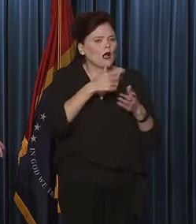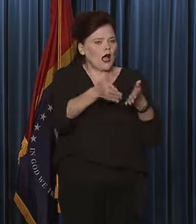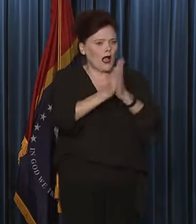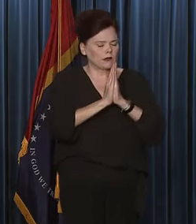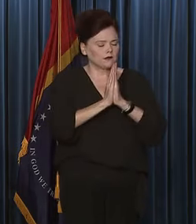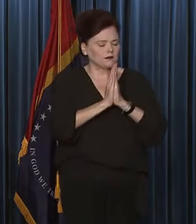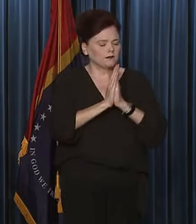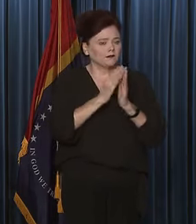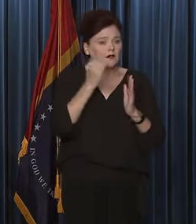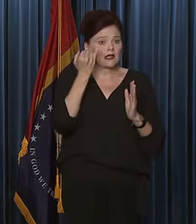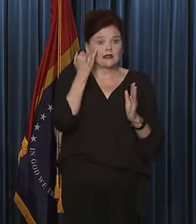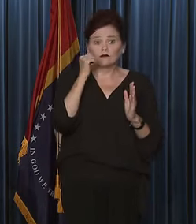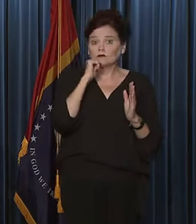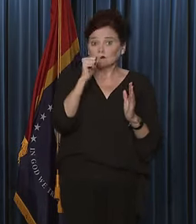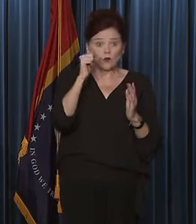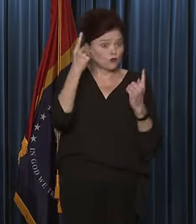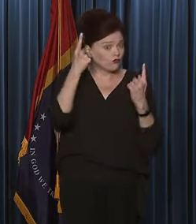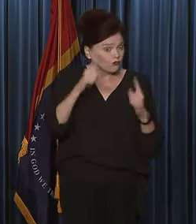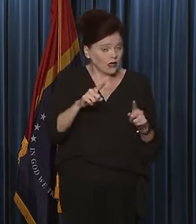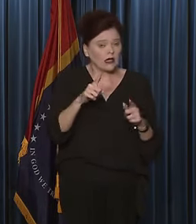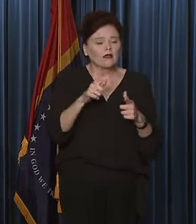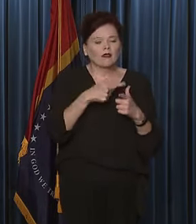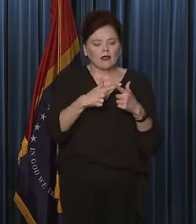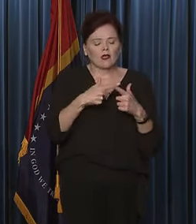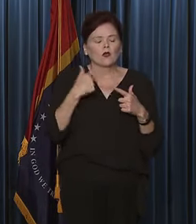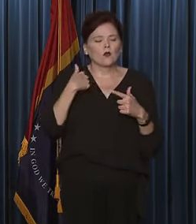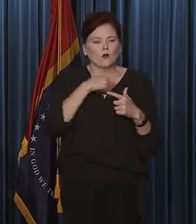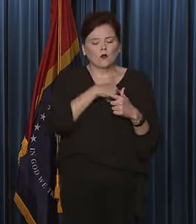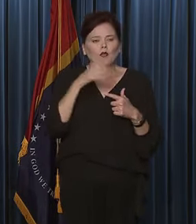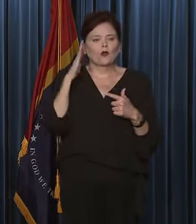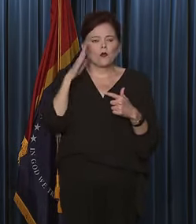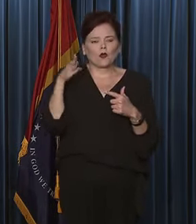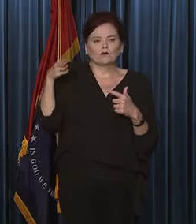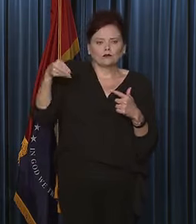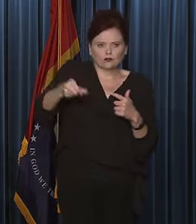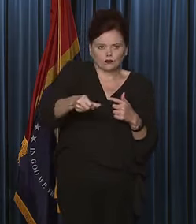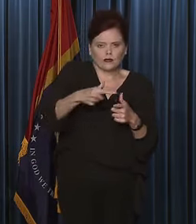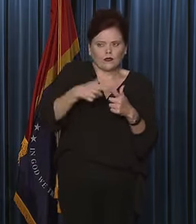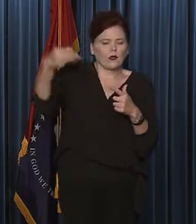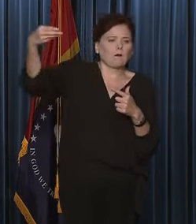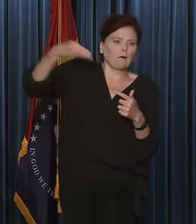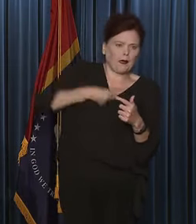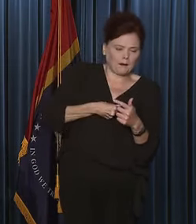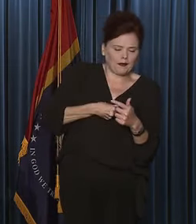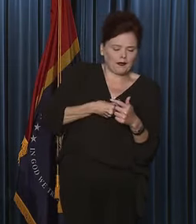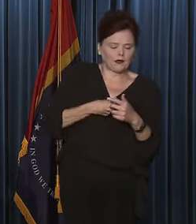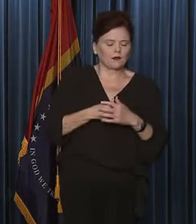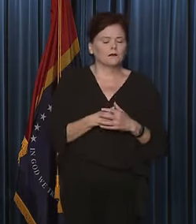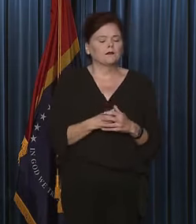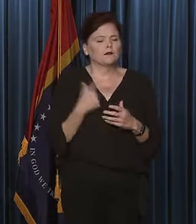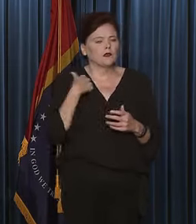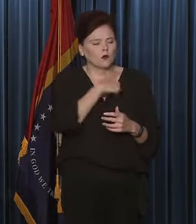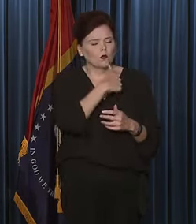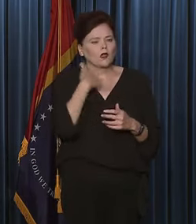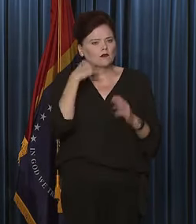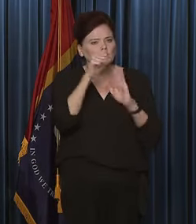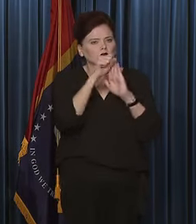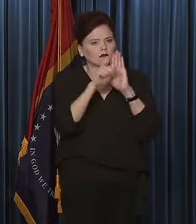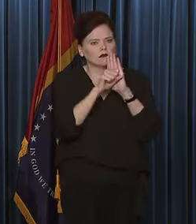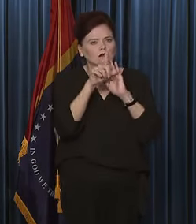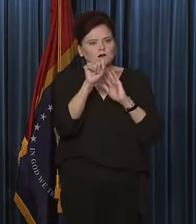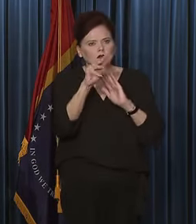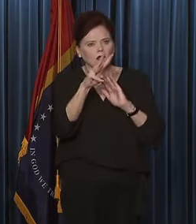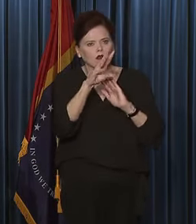it. If they do not agree to that, then we will cash flow it internally. We have the state law